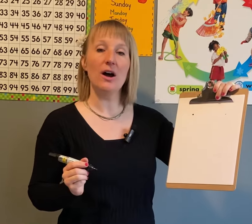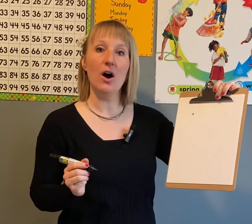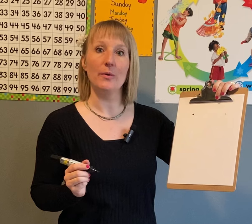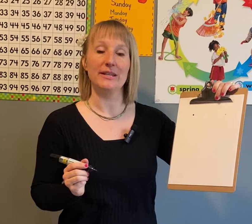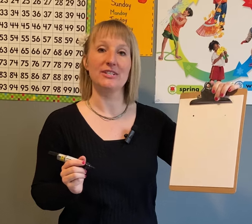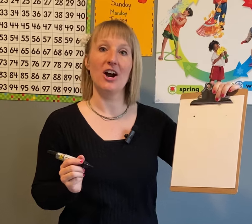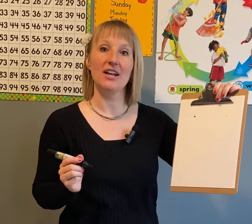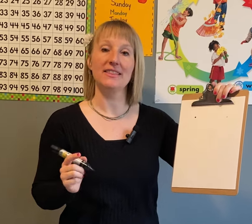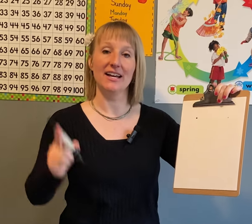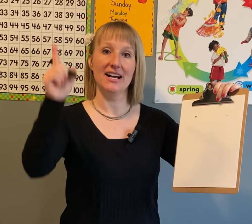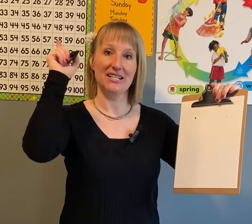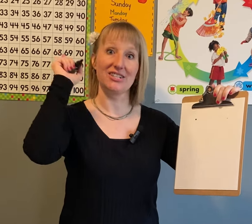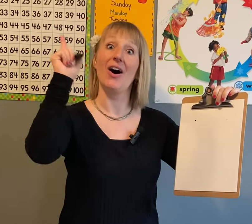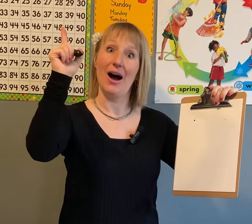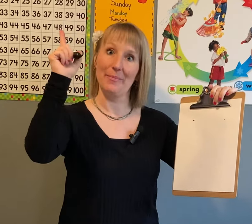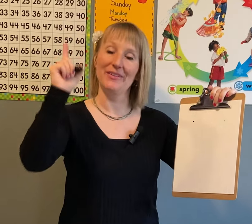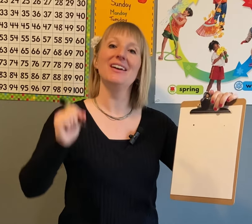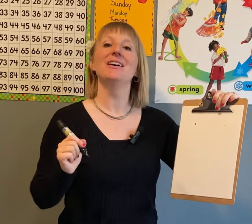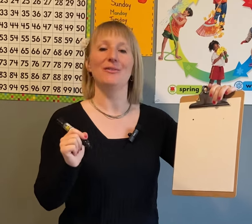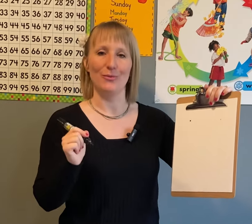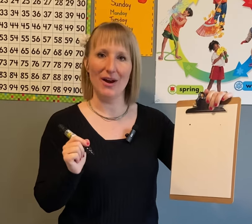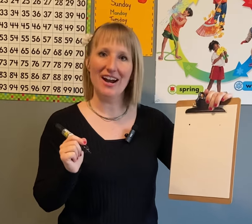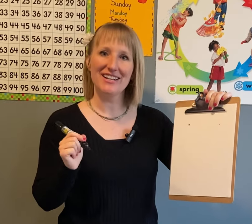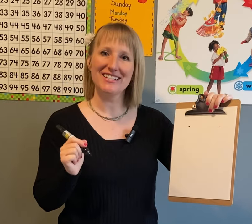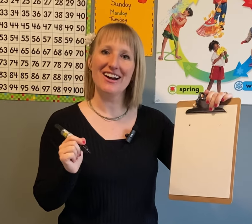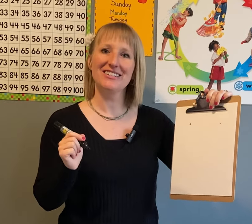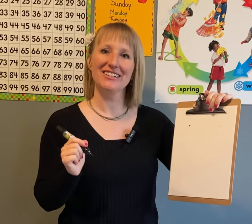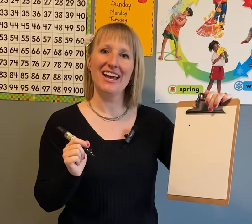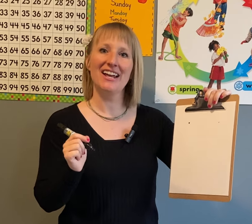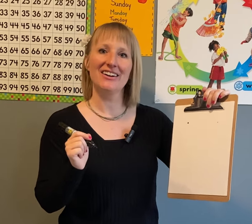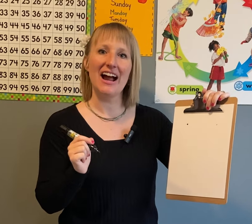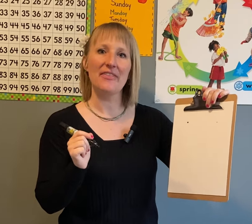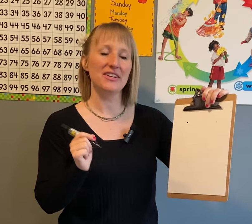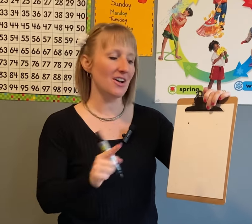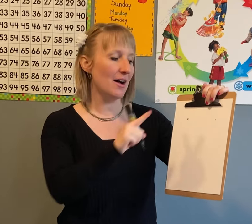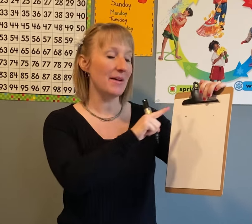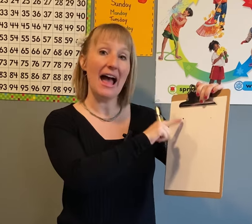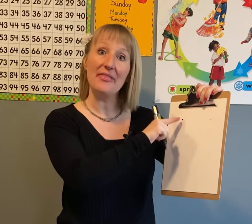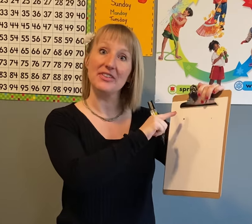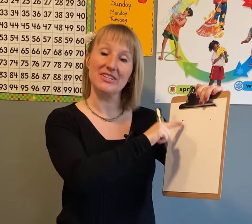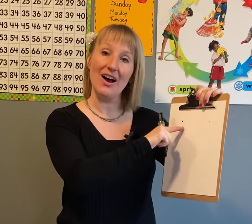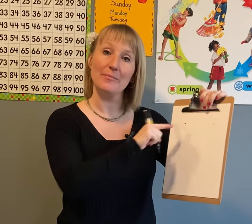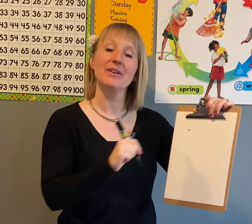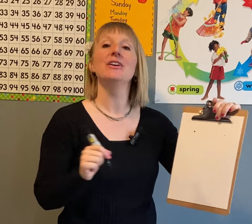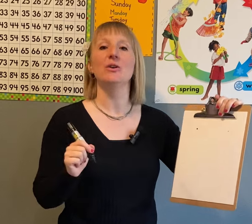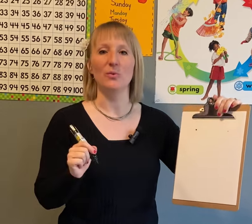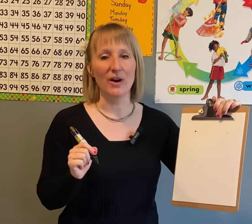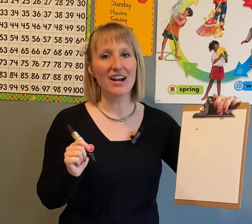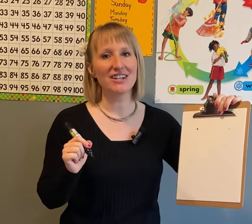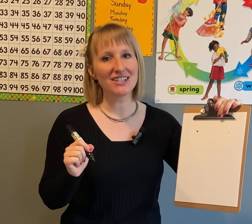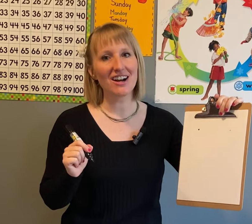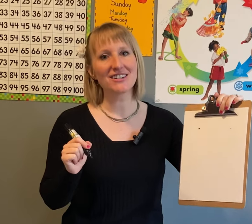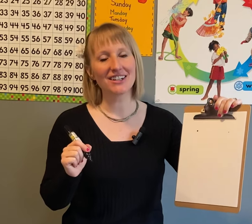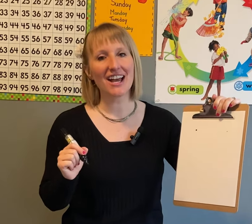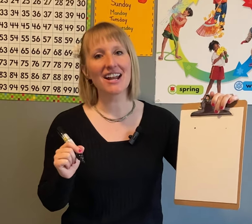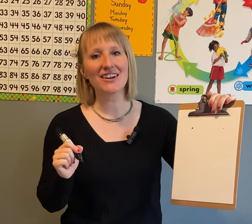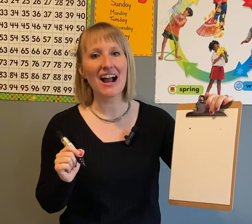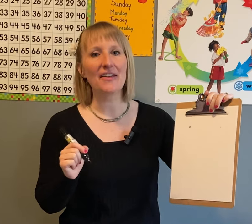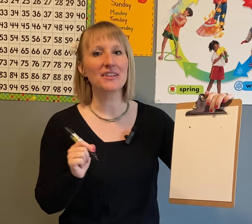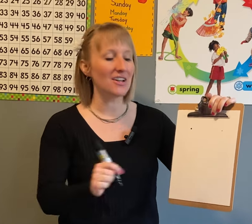always start at the top. Where do you start your letter? At the top. At the top. Where do you start your letter? At the